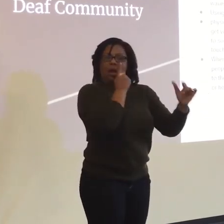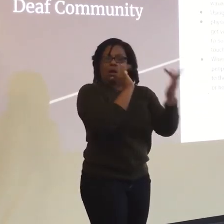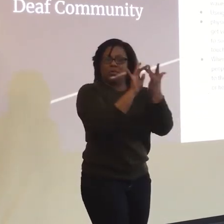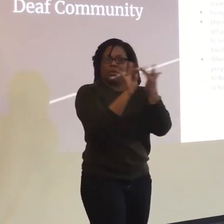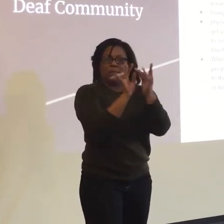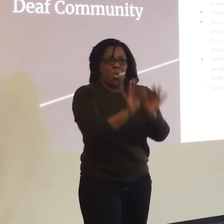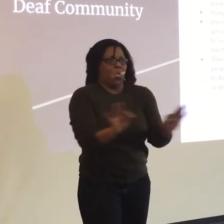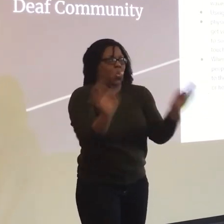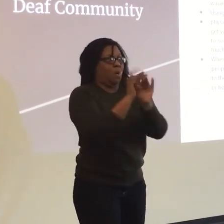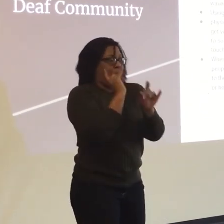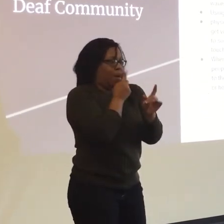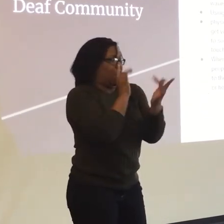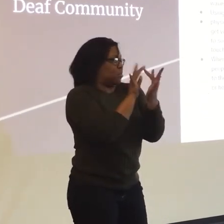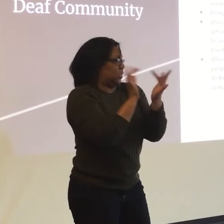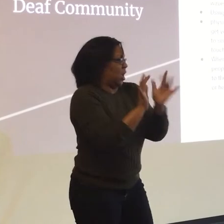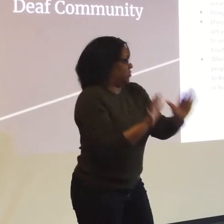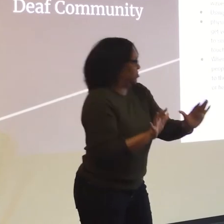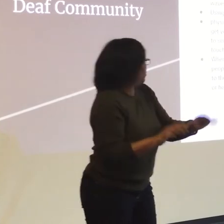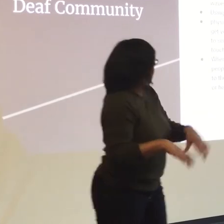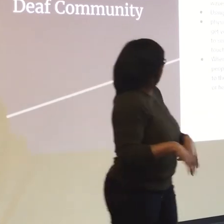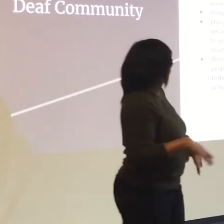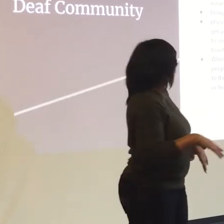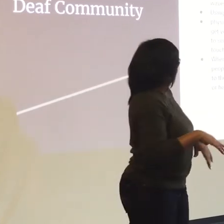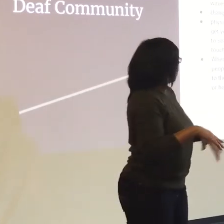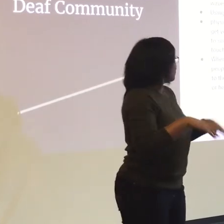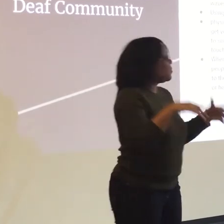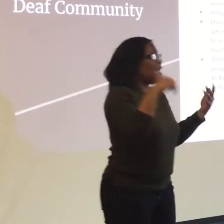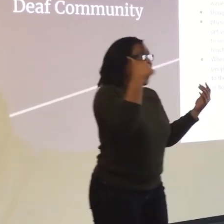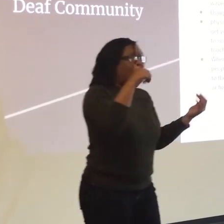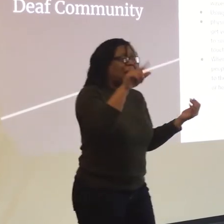me, look at me. Keep that eye contact with me. That's very important for us.